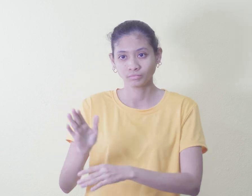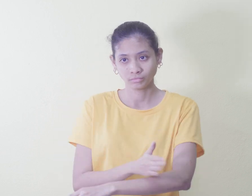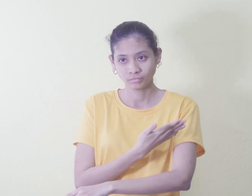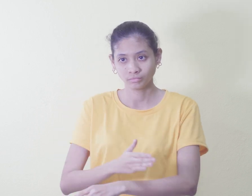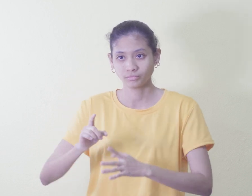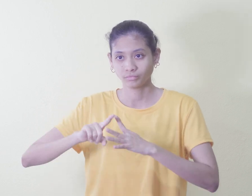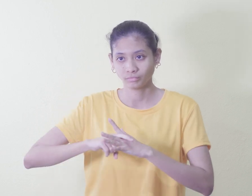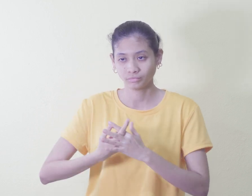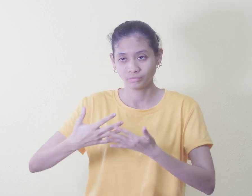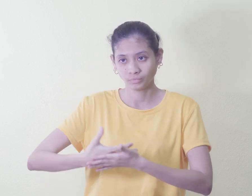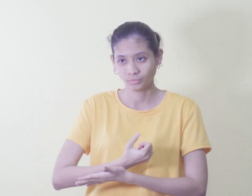Start anew.